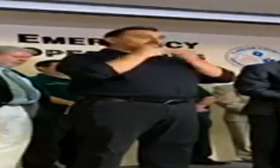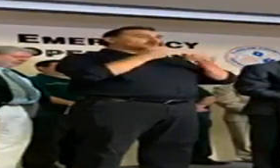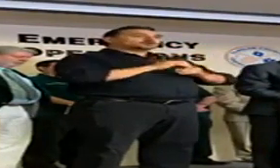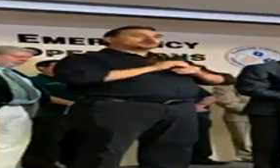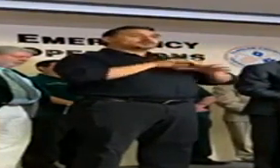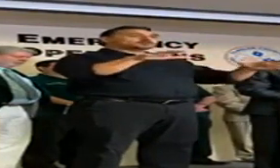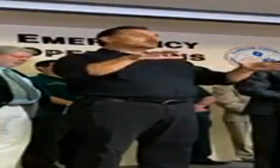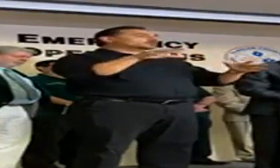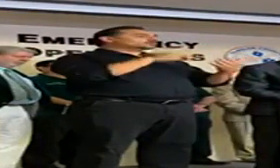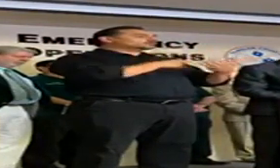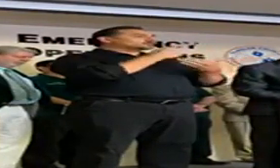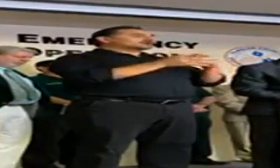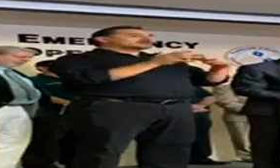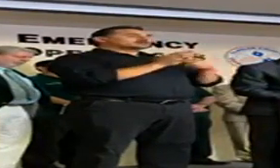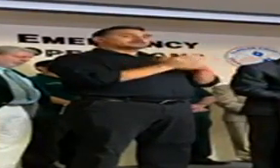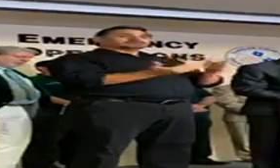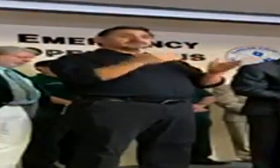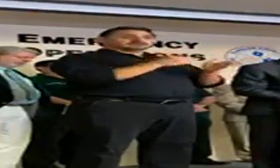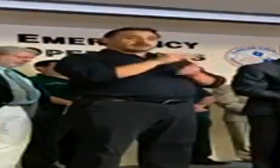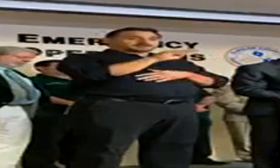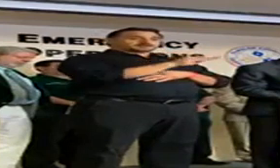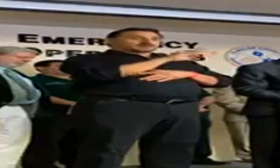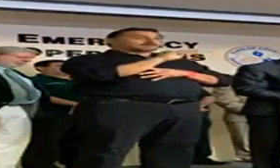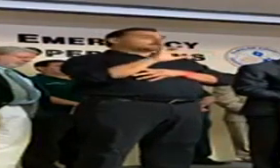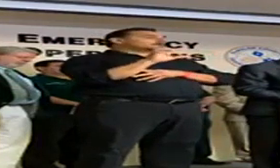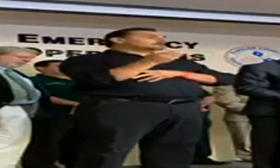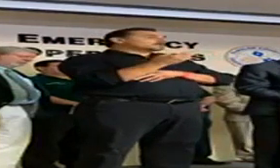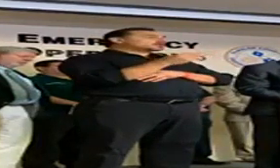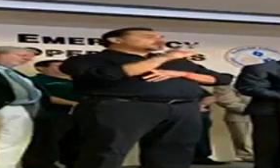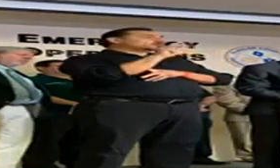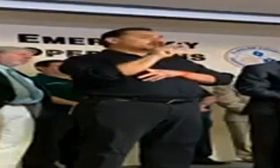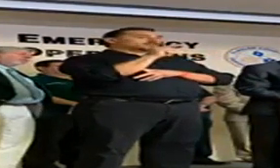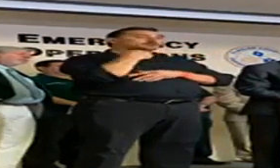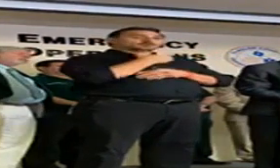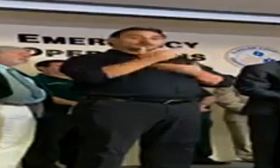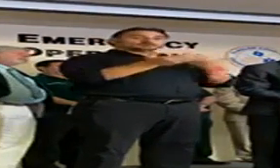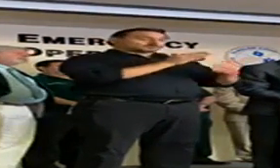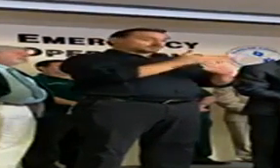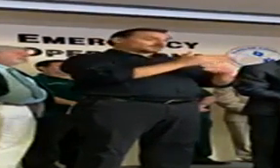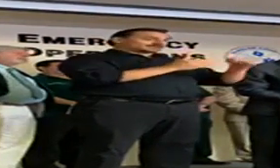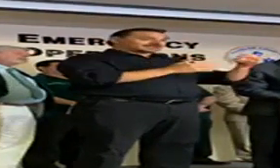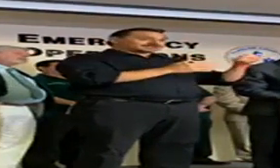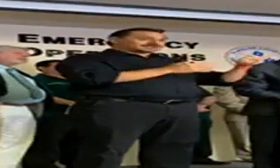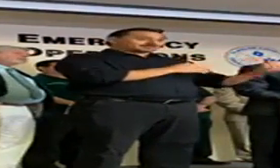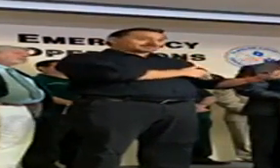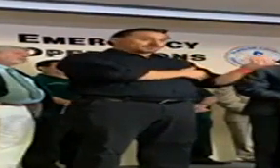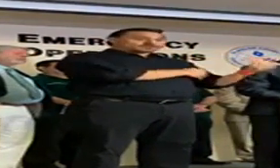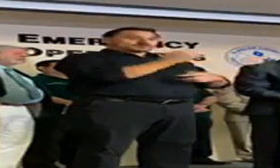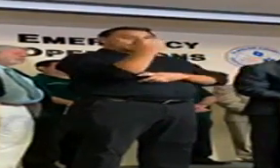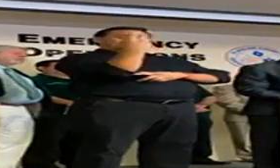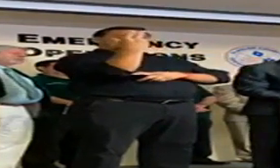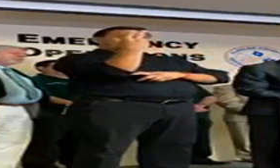program. This is once again Monday, March 23rd. We will serve between 10 a.m. and noon.